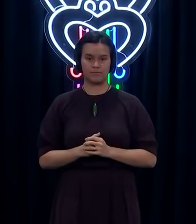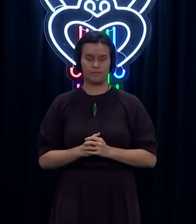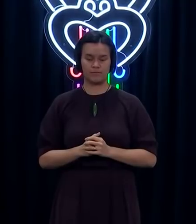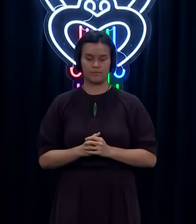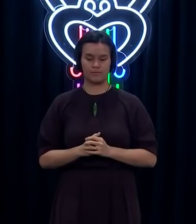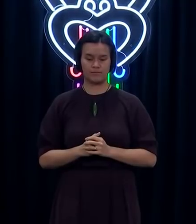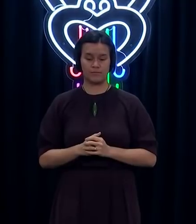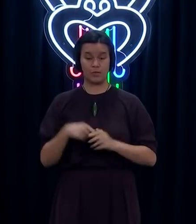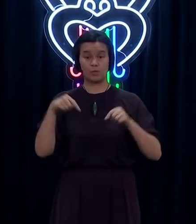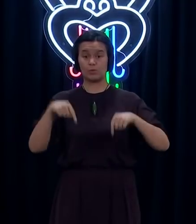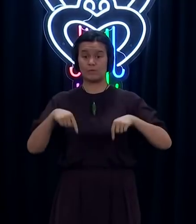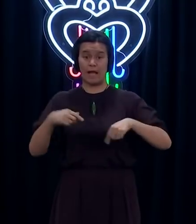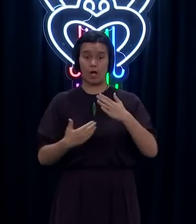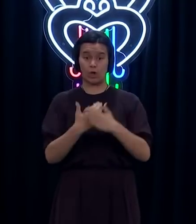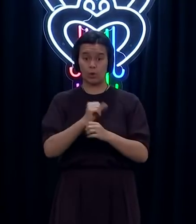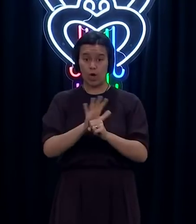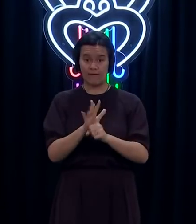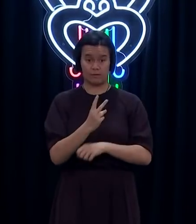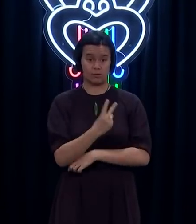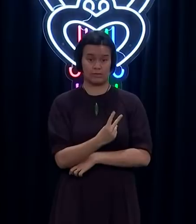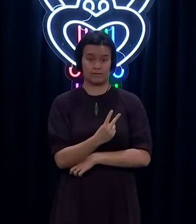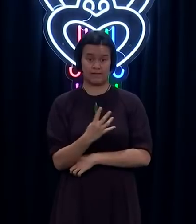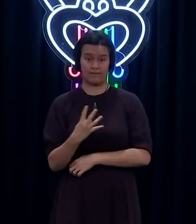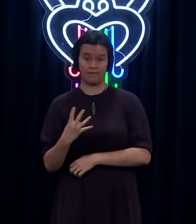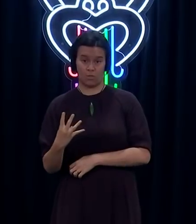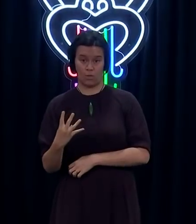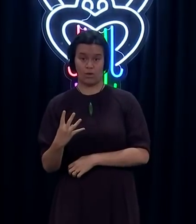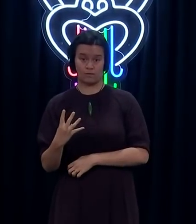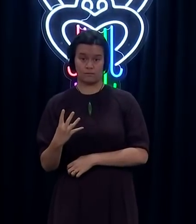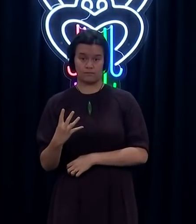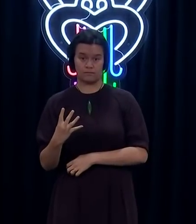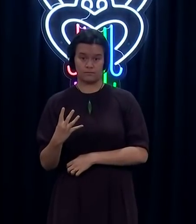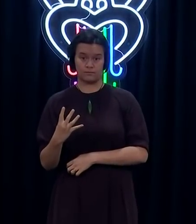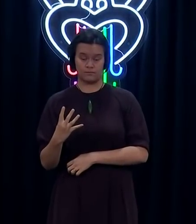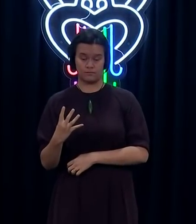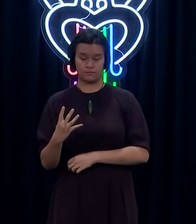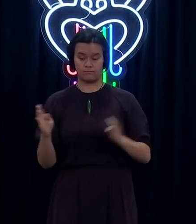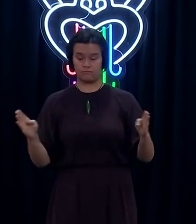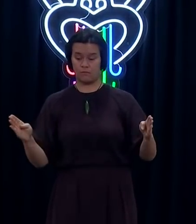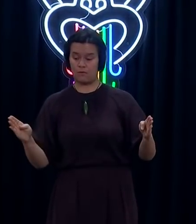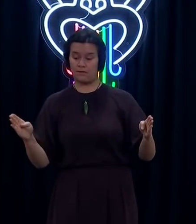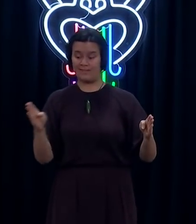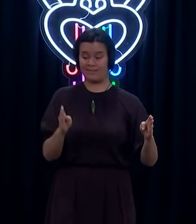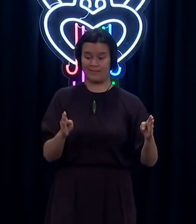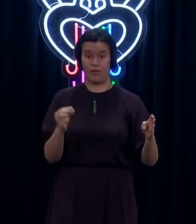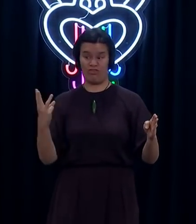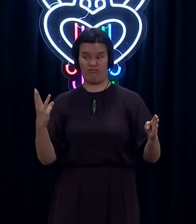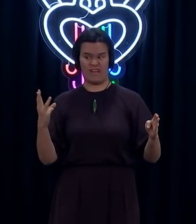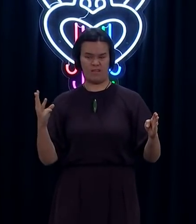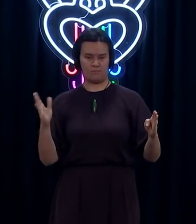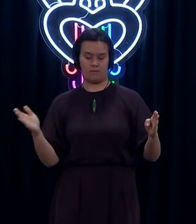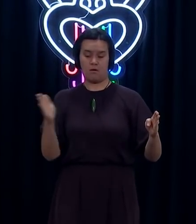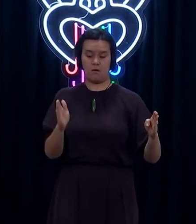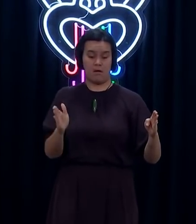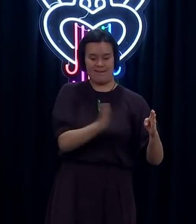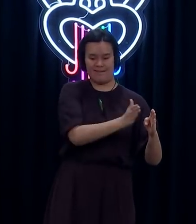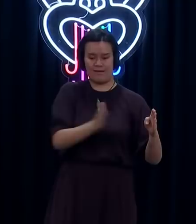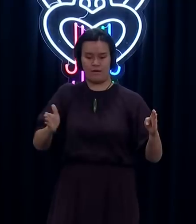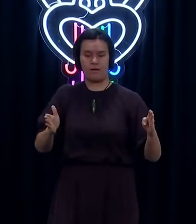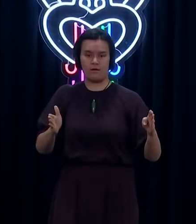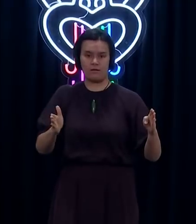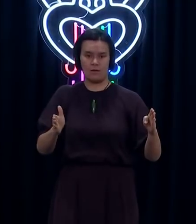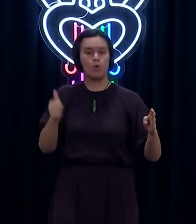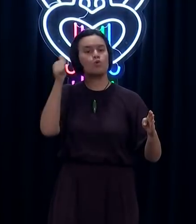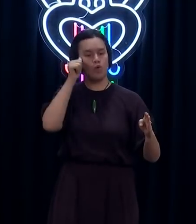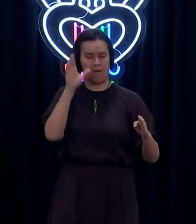24 new community cases, there is a known connection with 21, all of whom are in isolation.